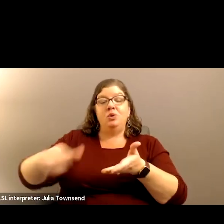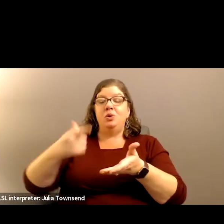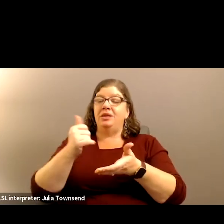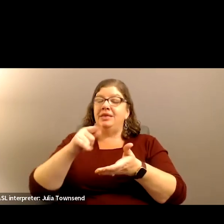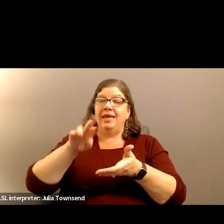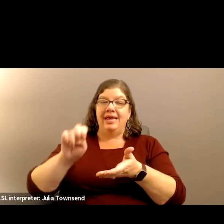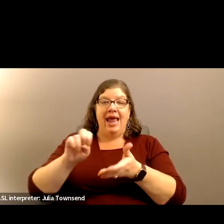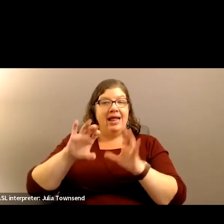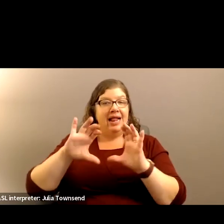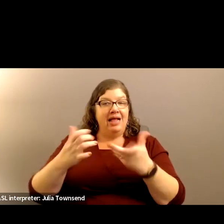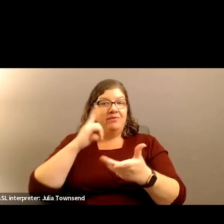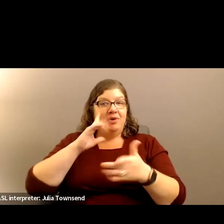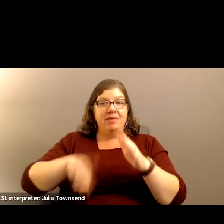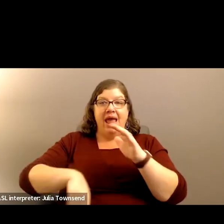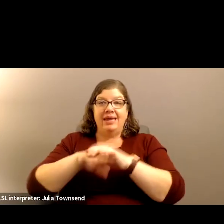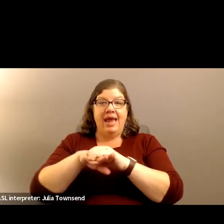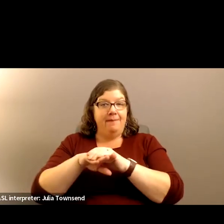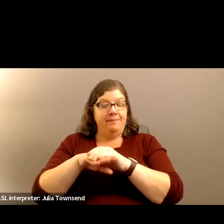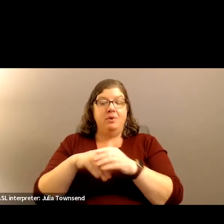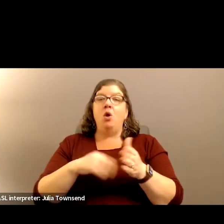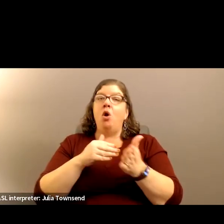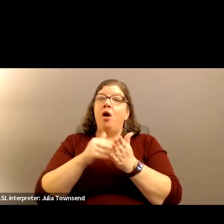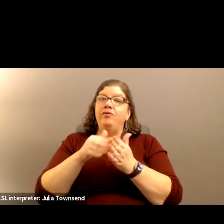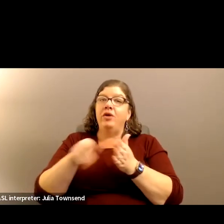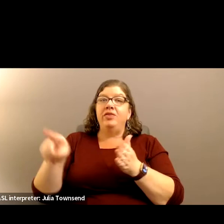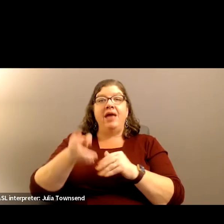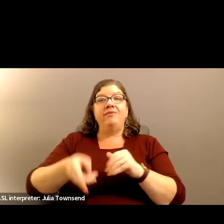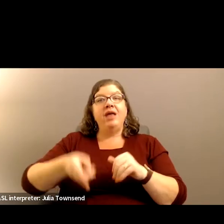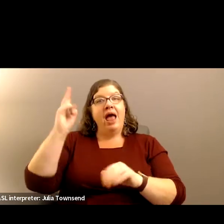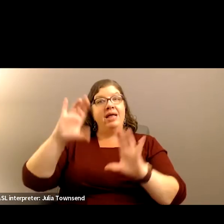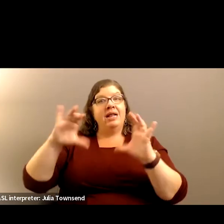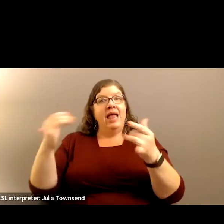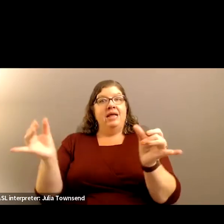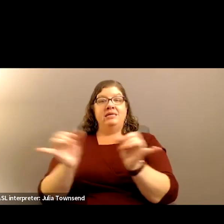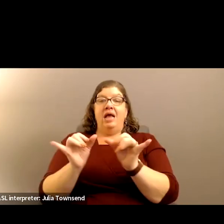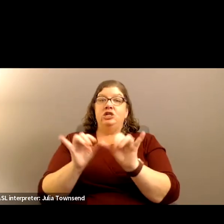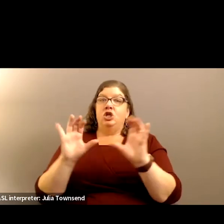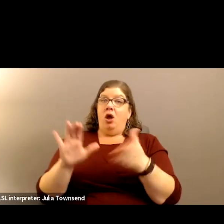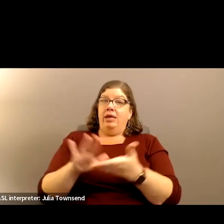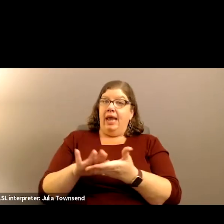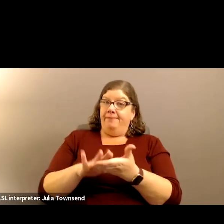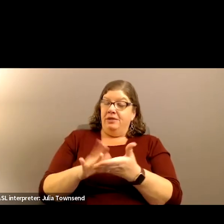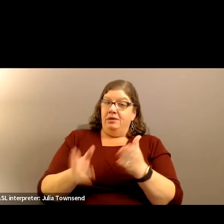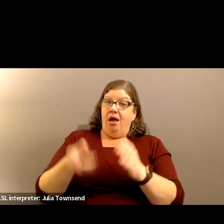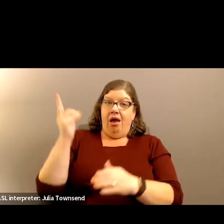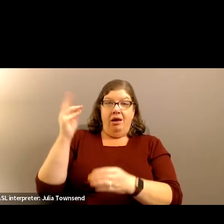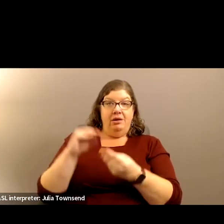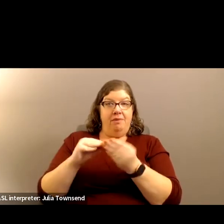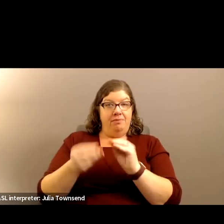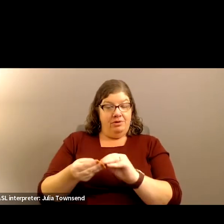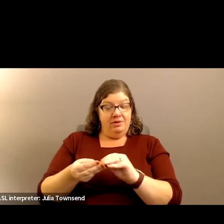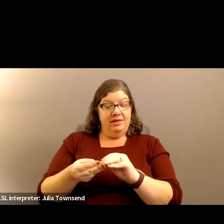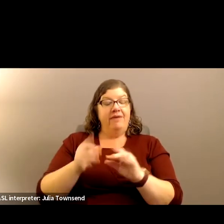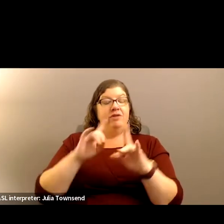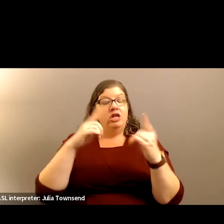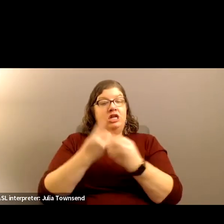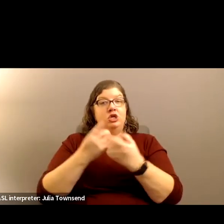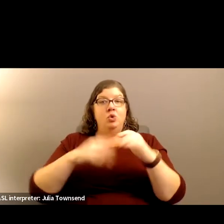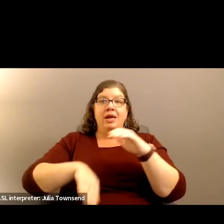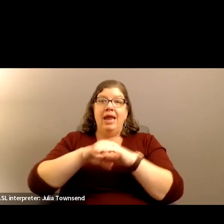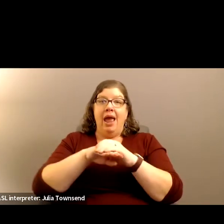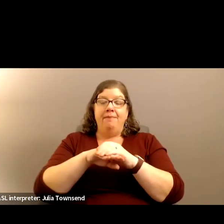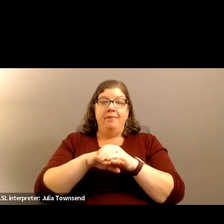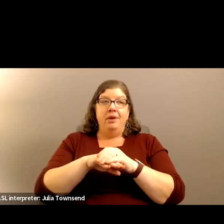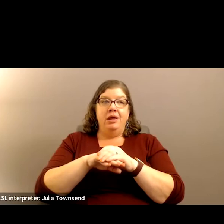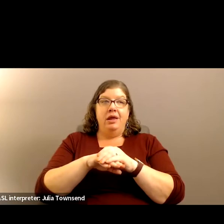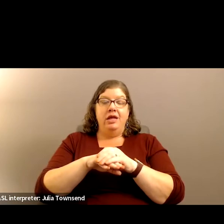classes from this cap. Very often they have the highest class sizes on campus. If the district cap ends up being 1